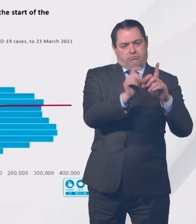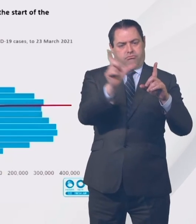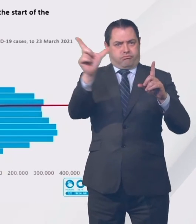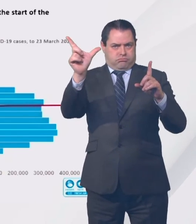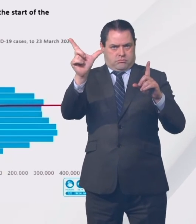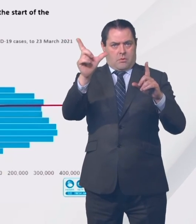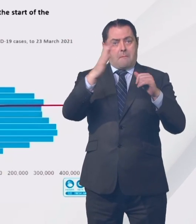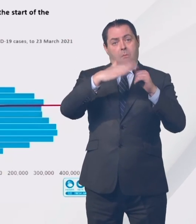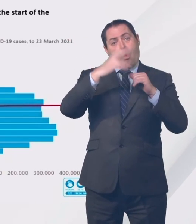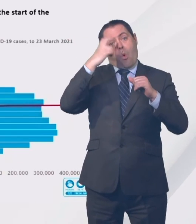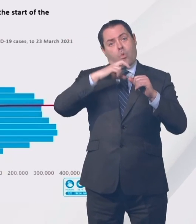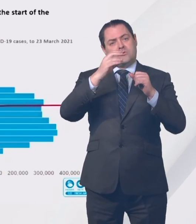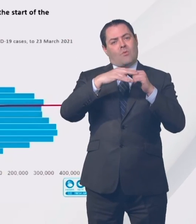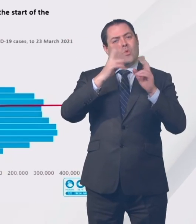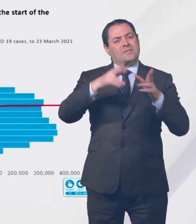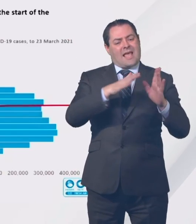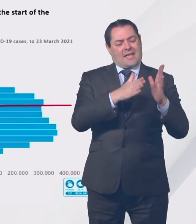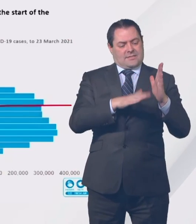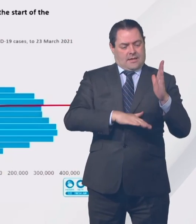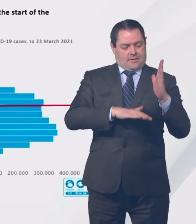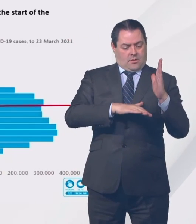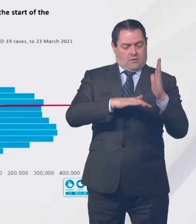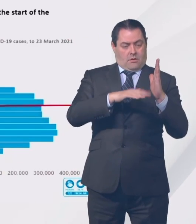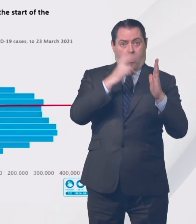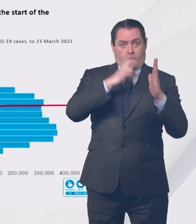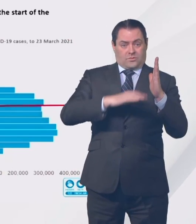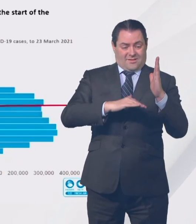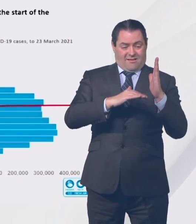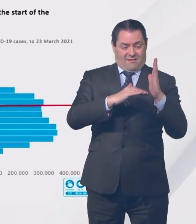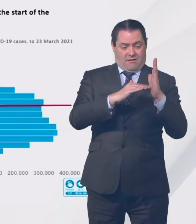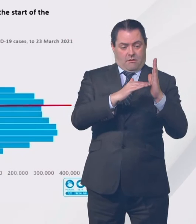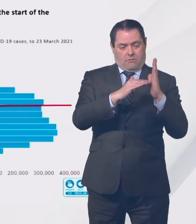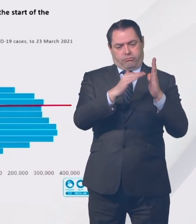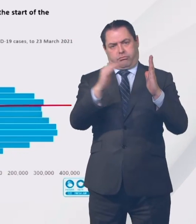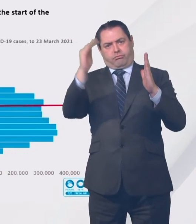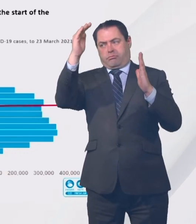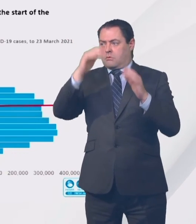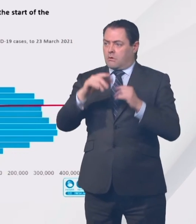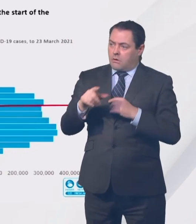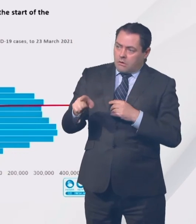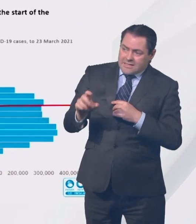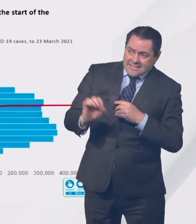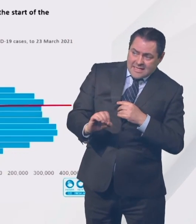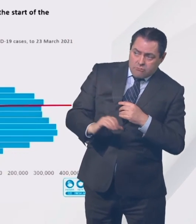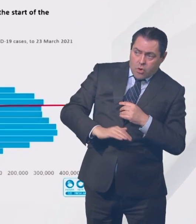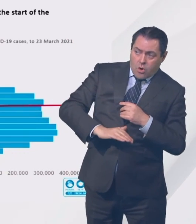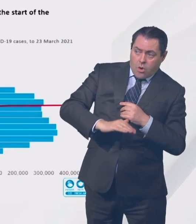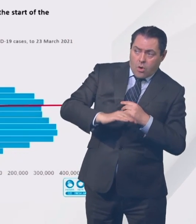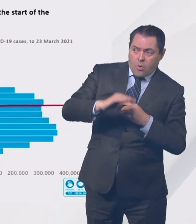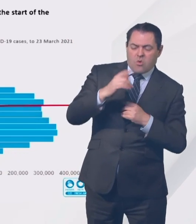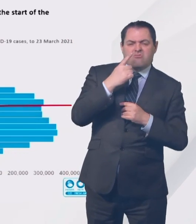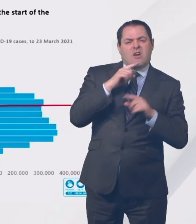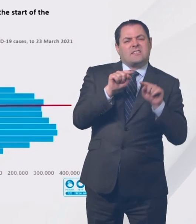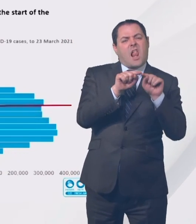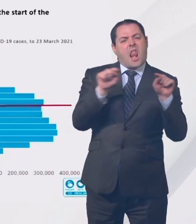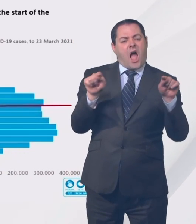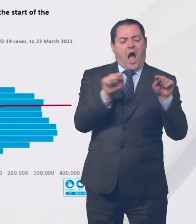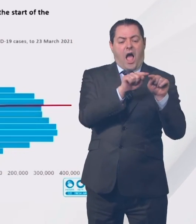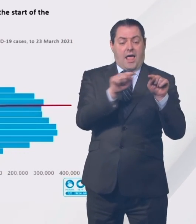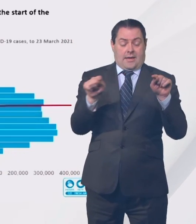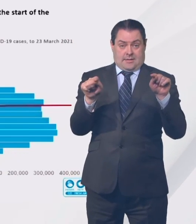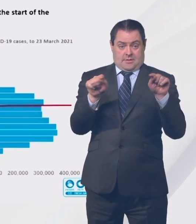and what you have is the ages steadily going up from zero to four at the bottom, up to 90 at the top. And the red line